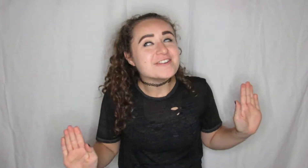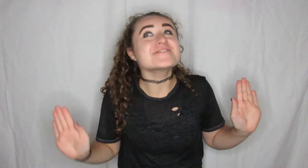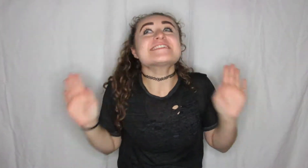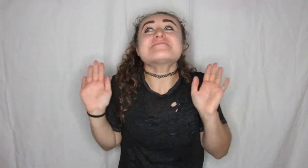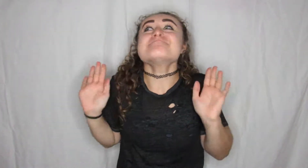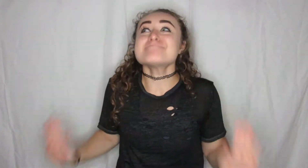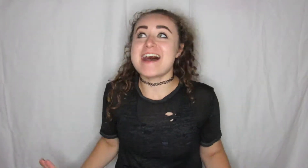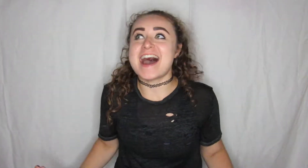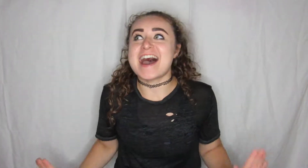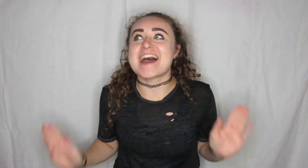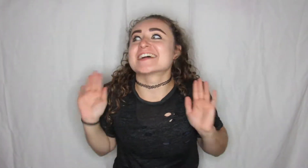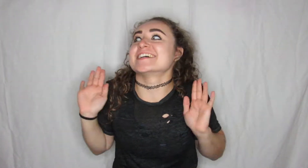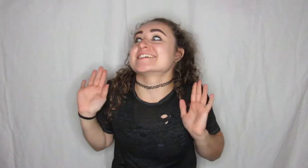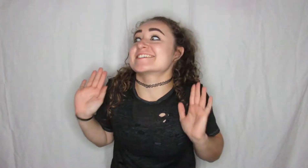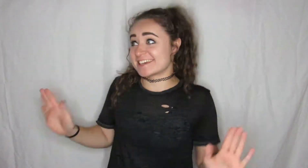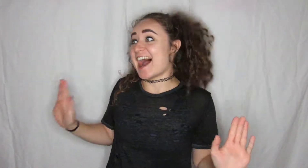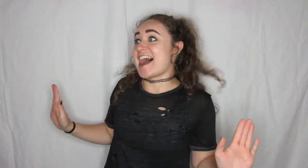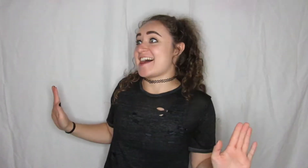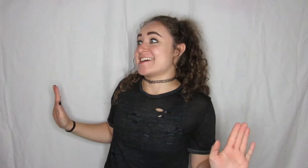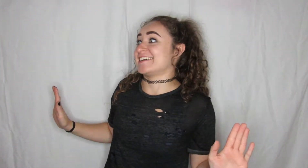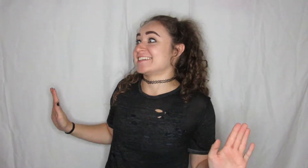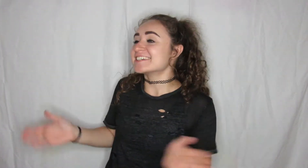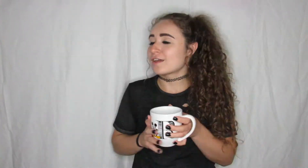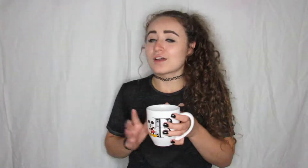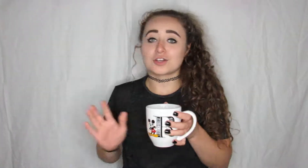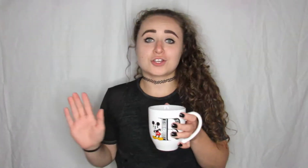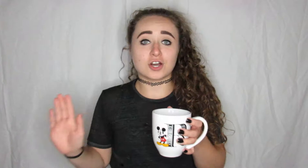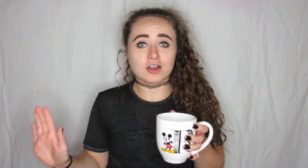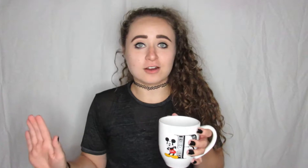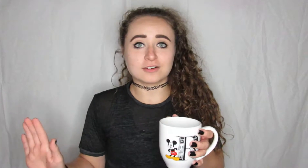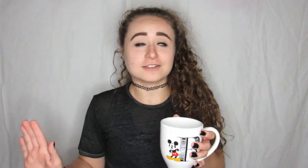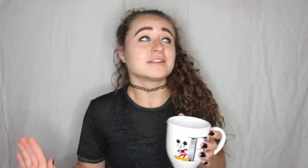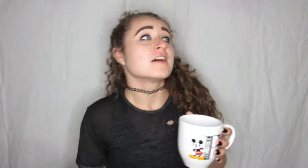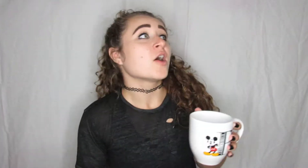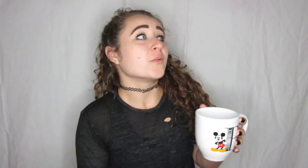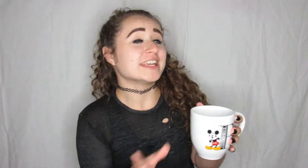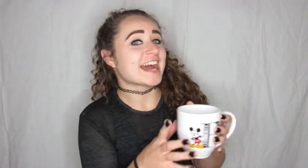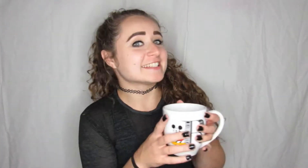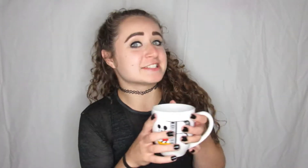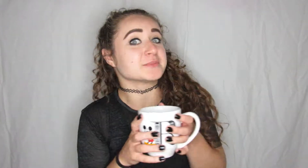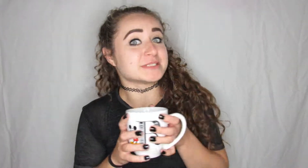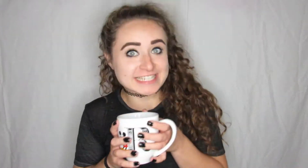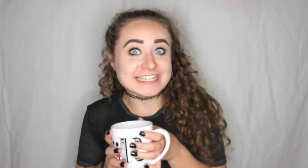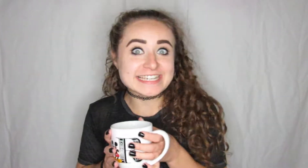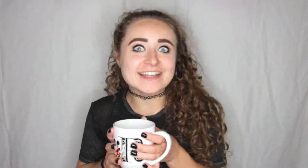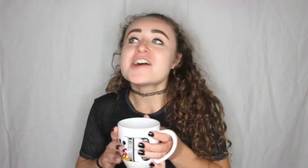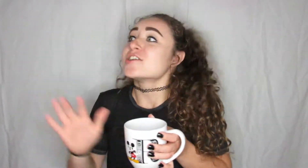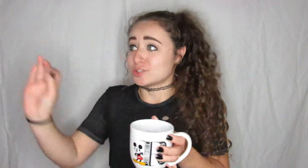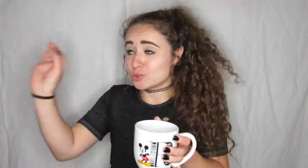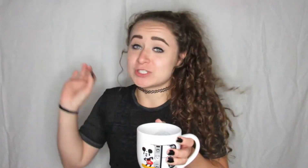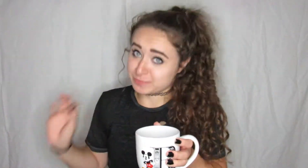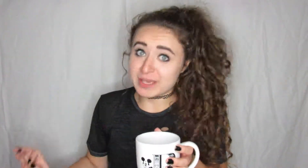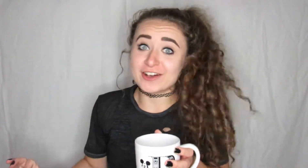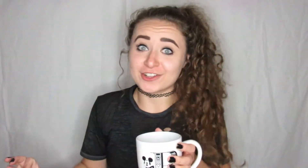my god girl we got some tea to spill